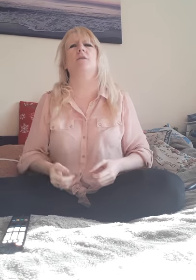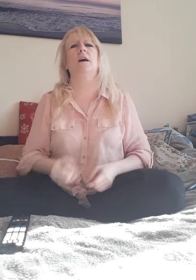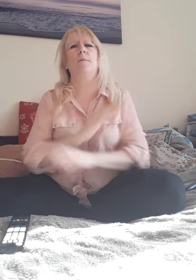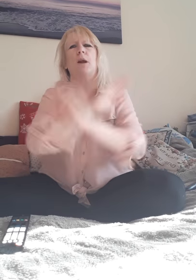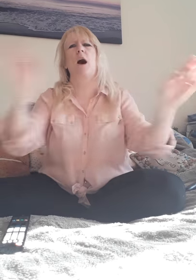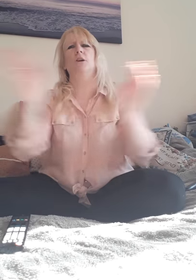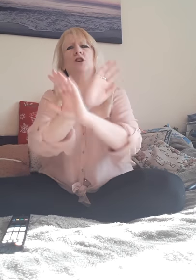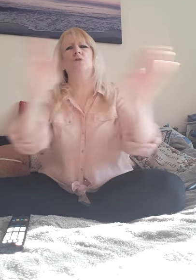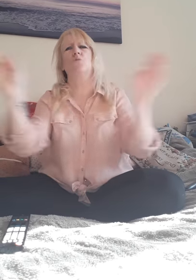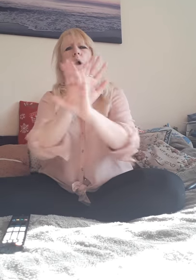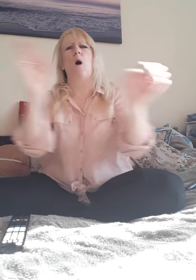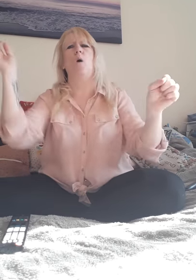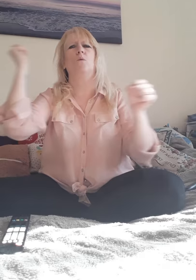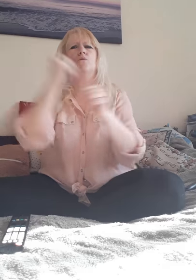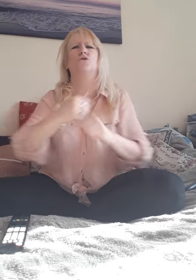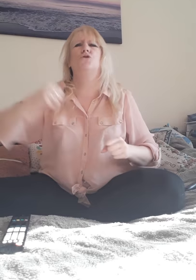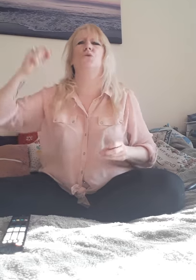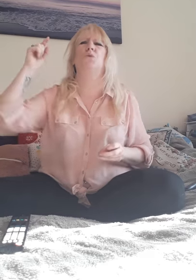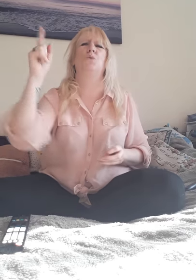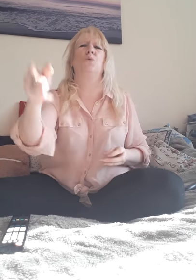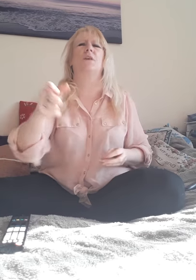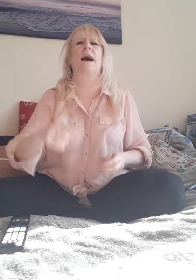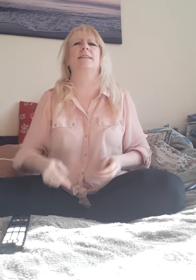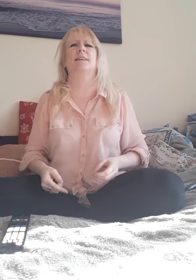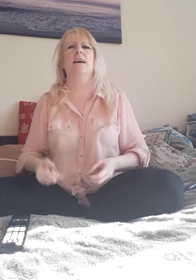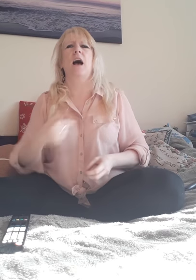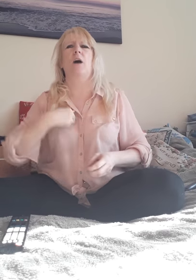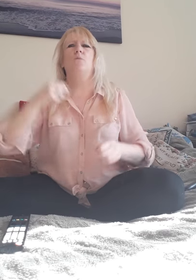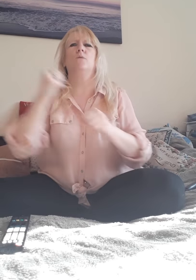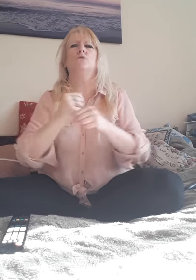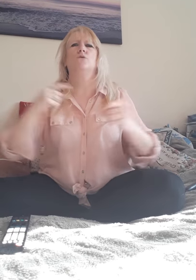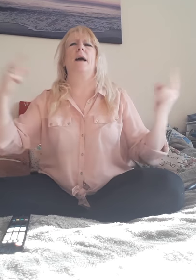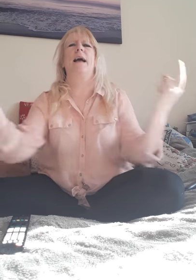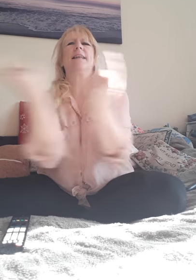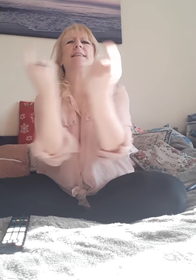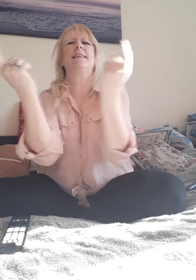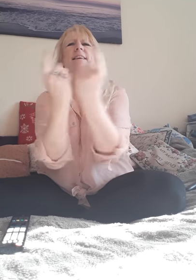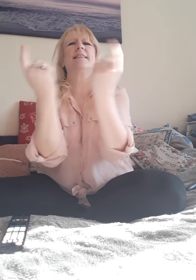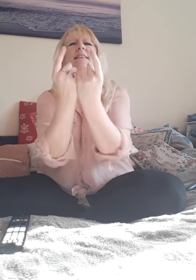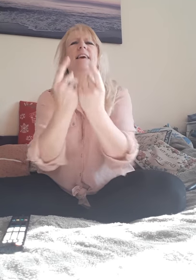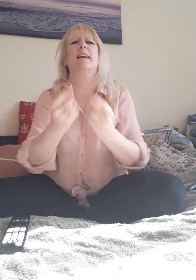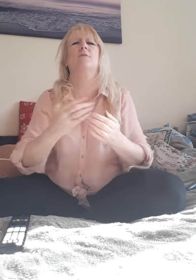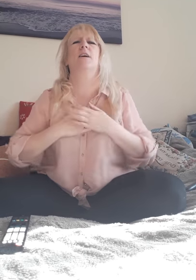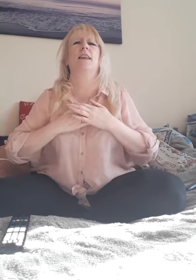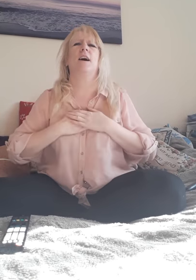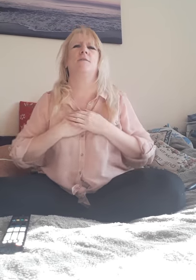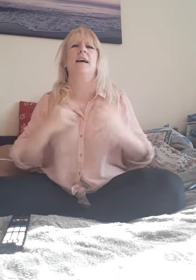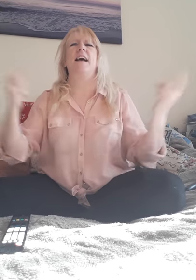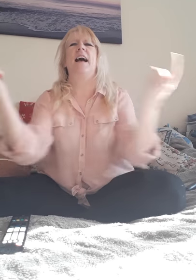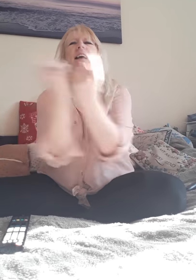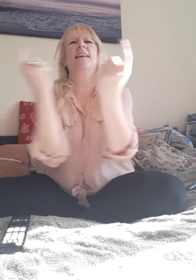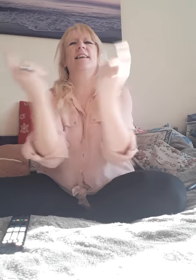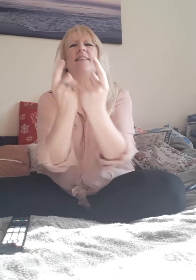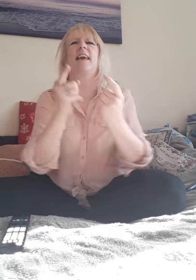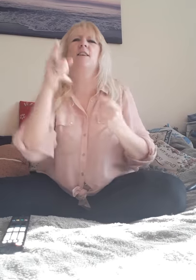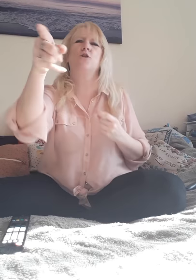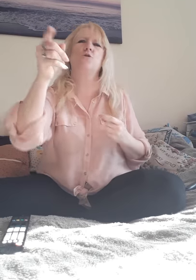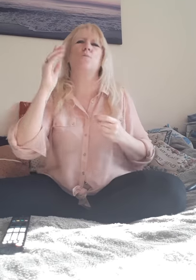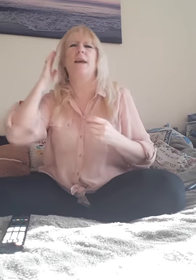but I just won't do that. I would do anything for love, anything you've